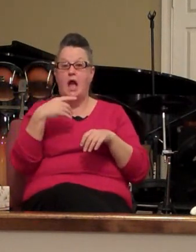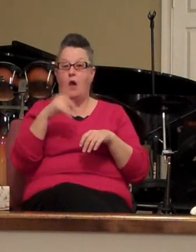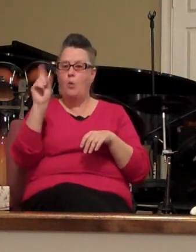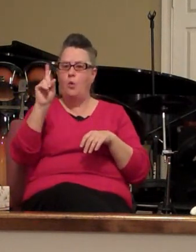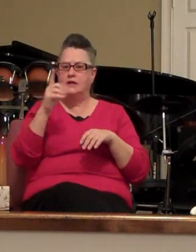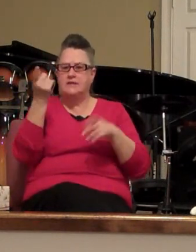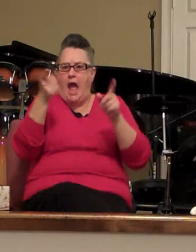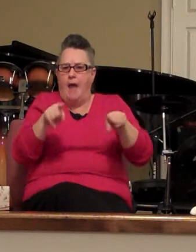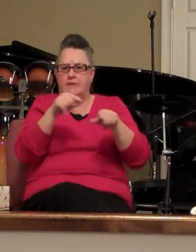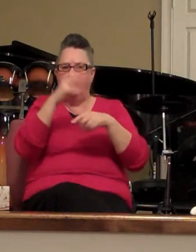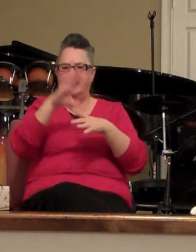world